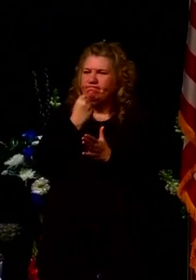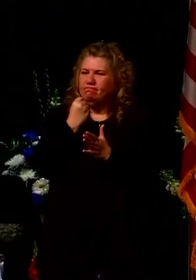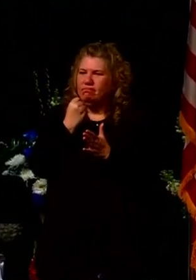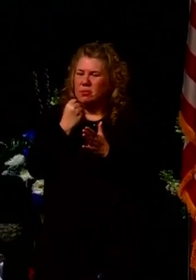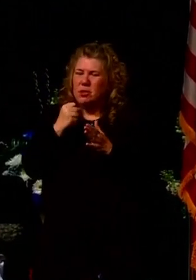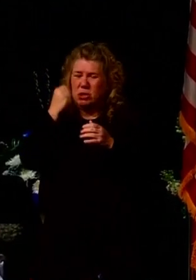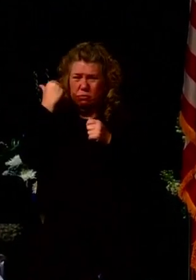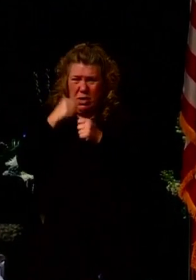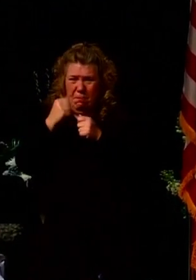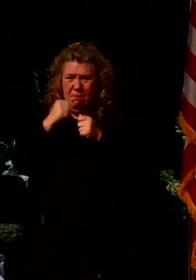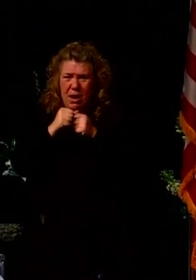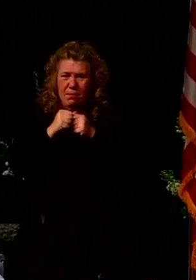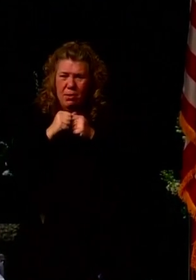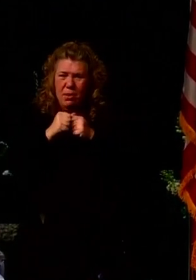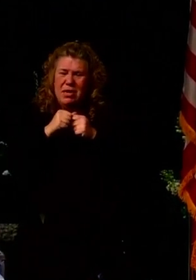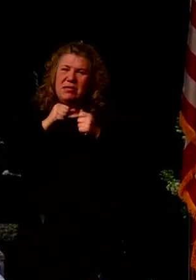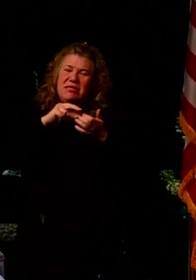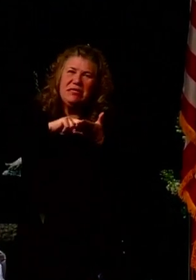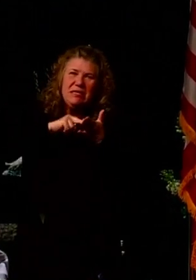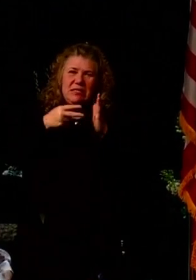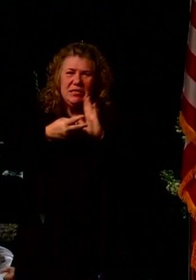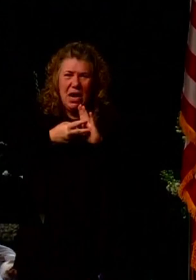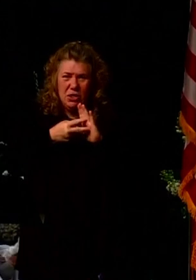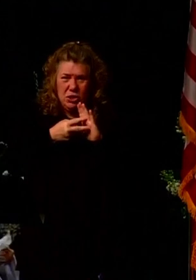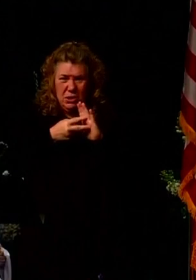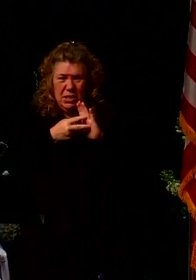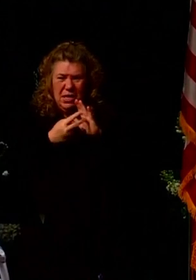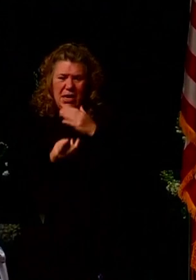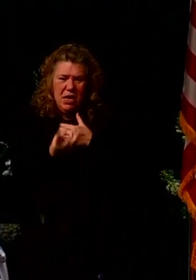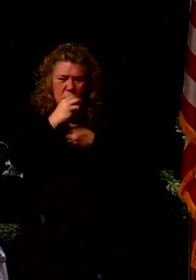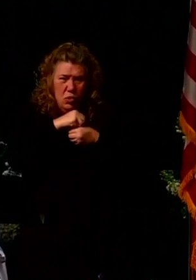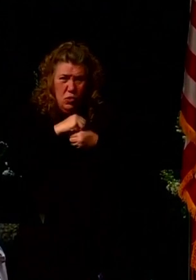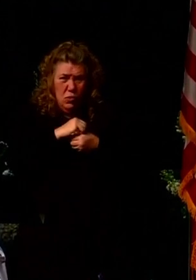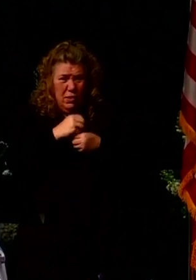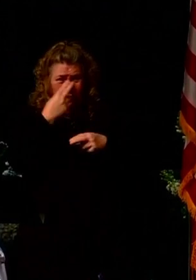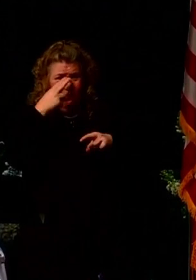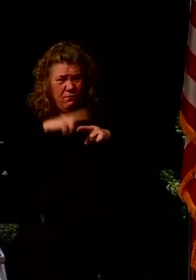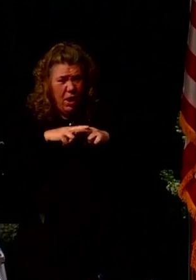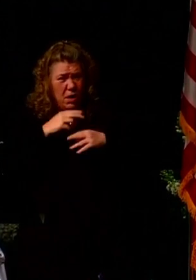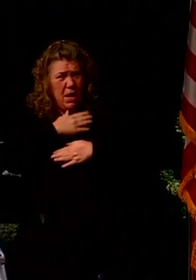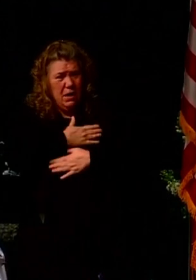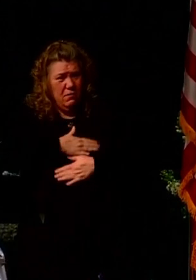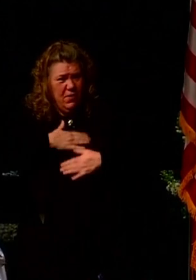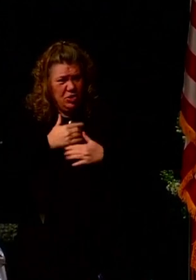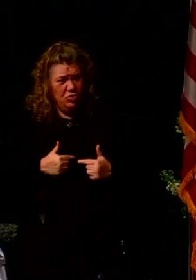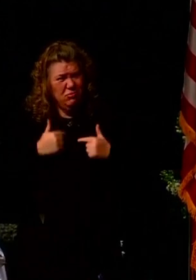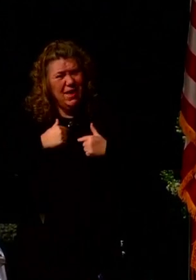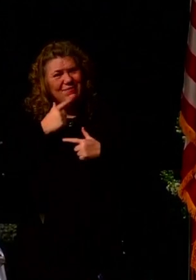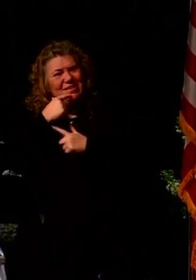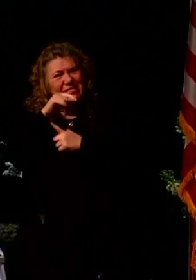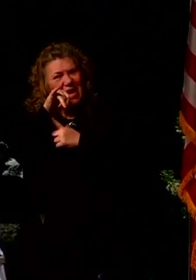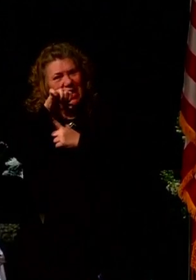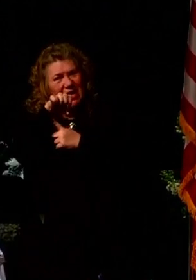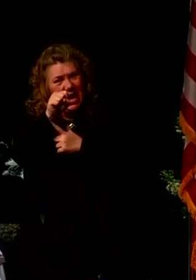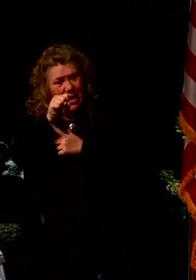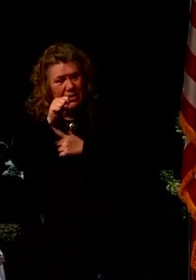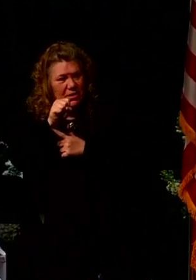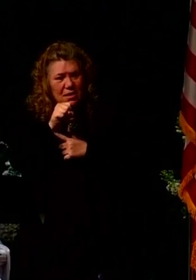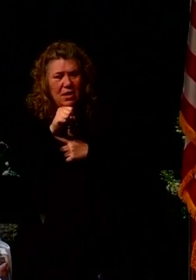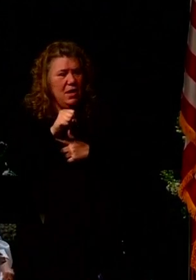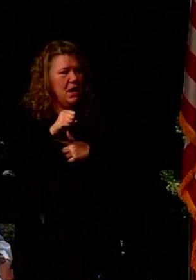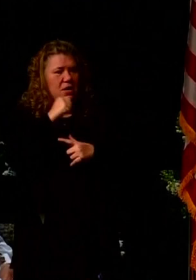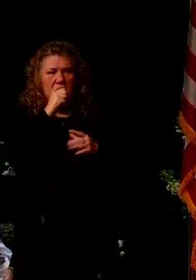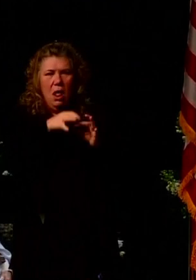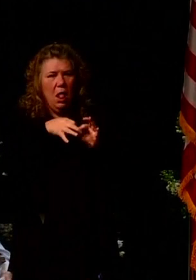To remember to be intentional about putting adventure and joy in life. To say yes. And to not